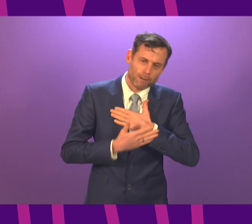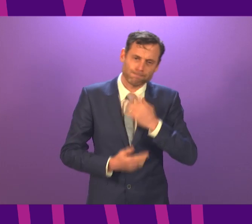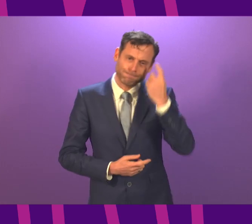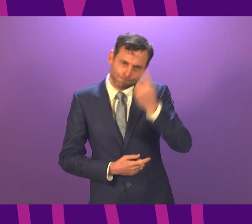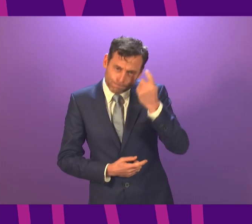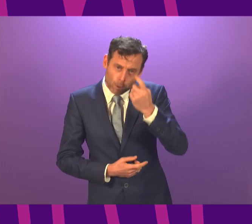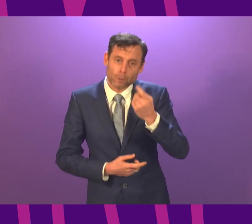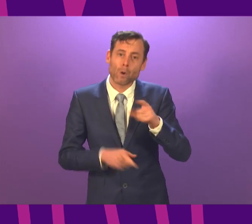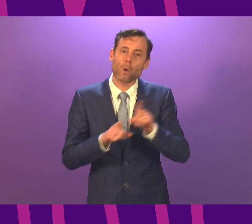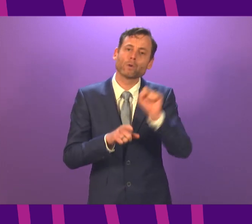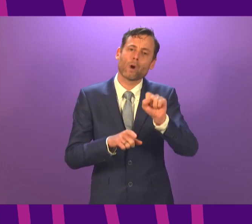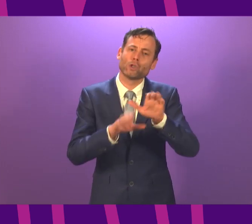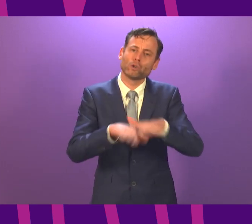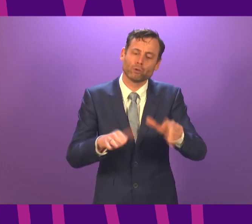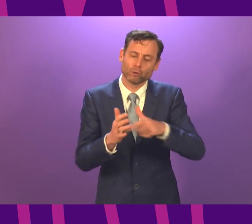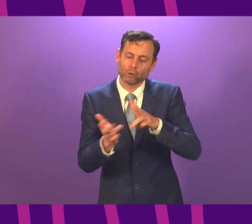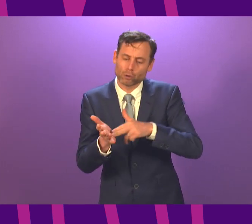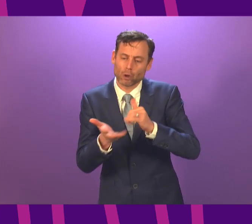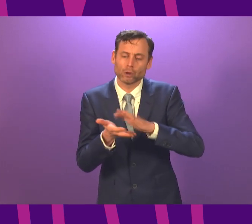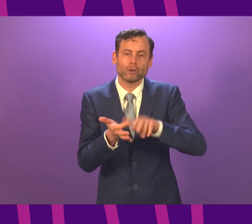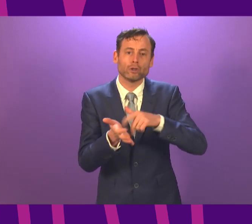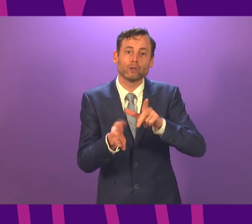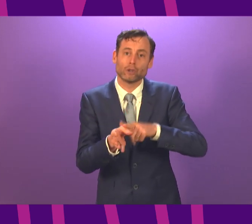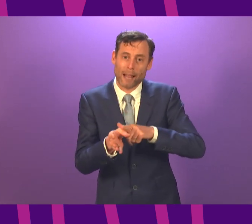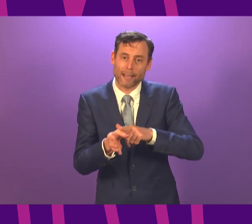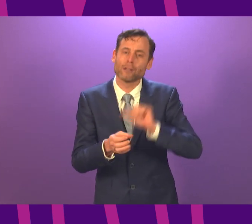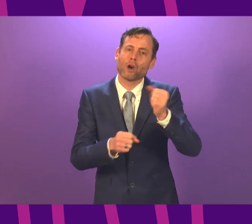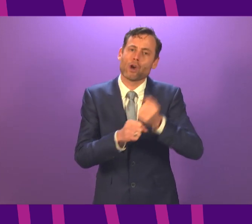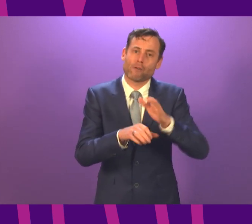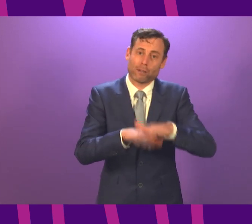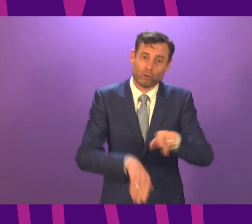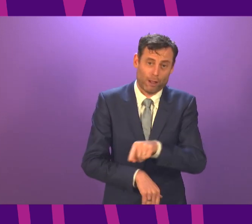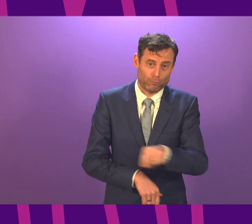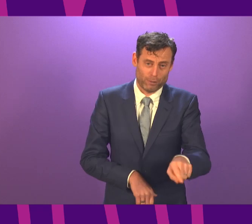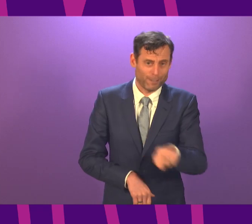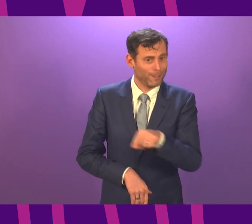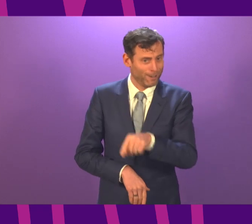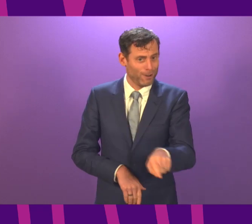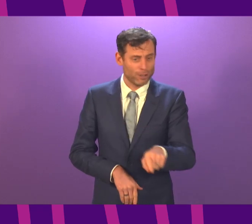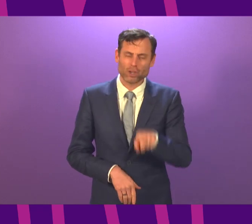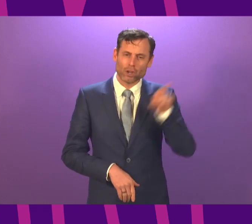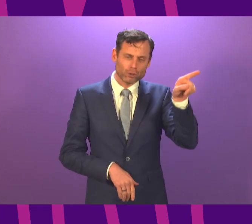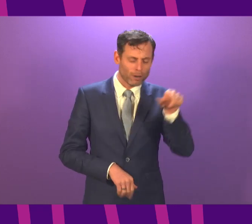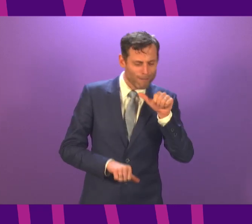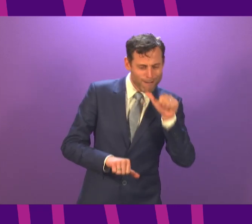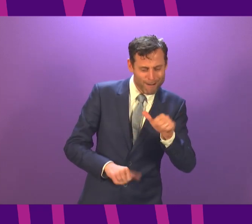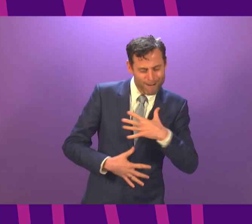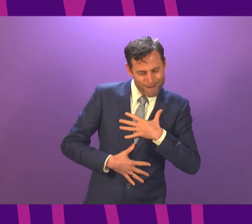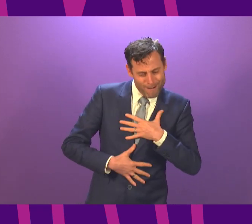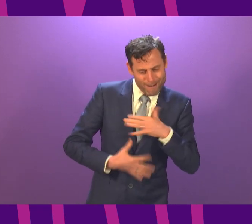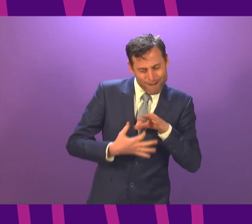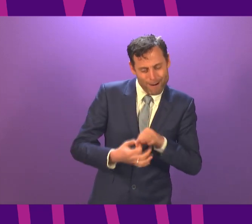John and Shelley, and to her beloved grandchildren. You really were the light of her life. Your granny